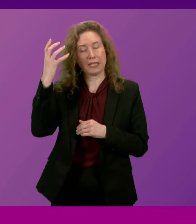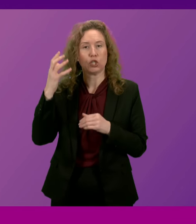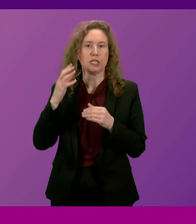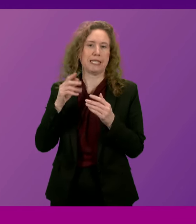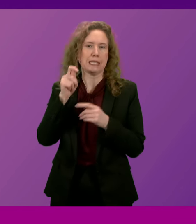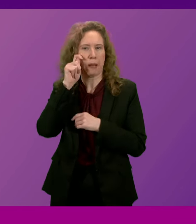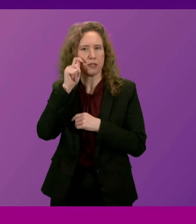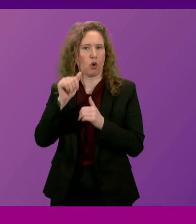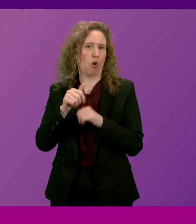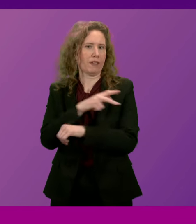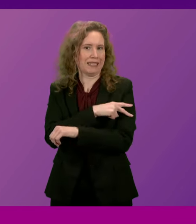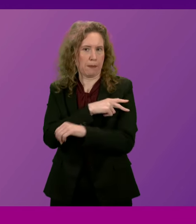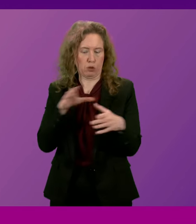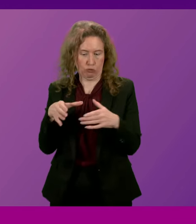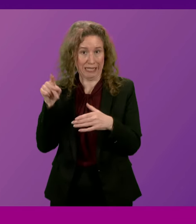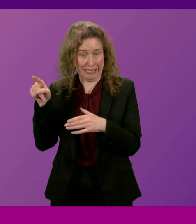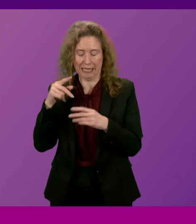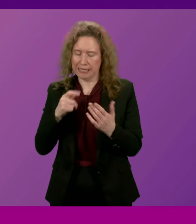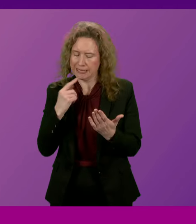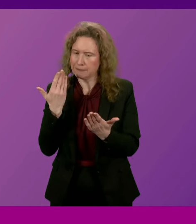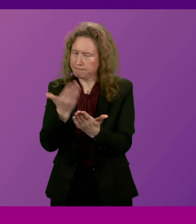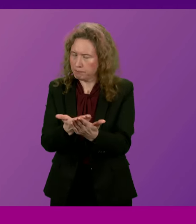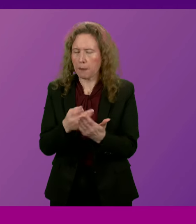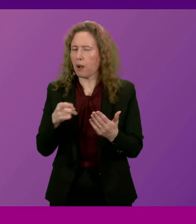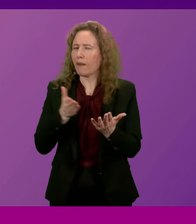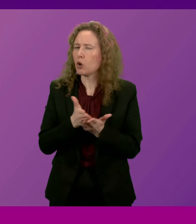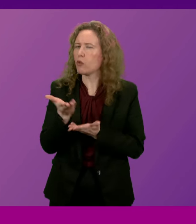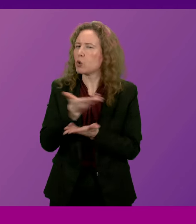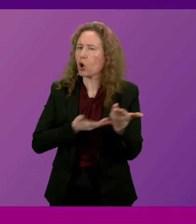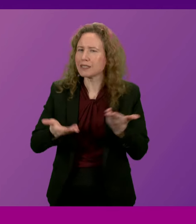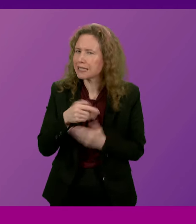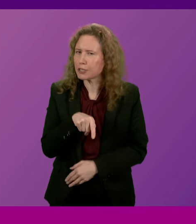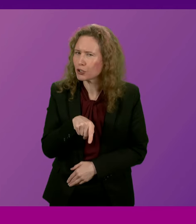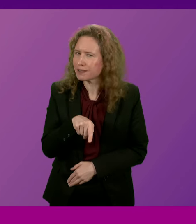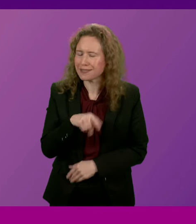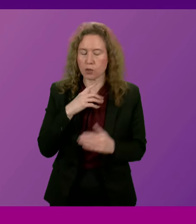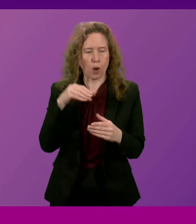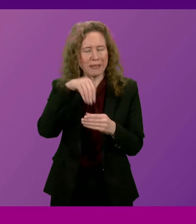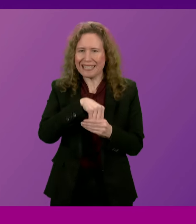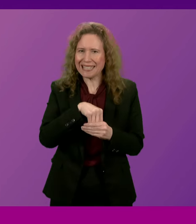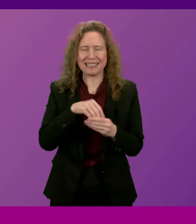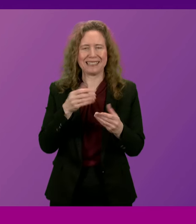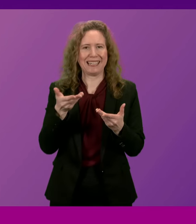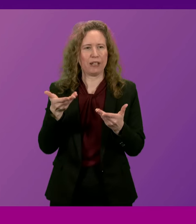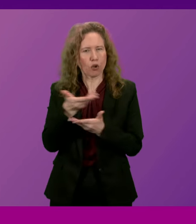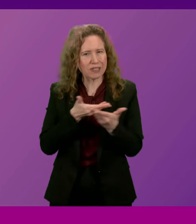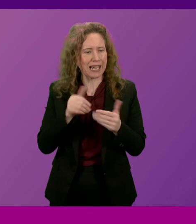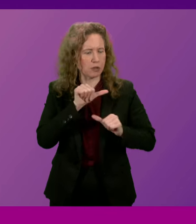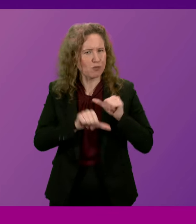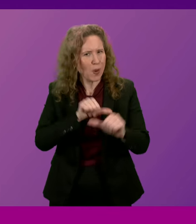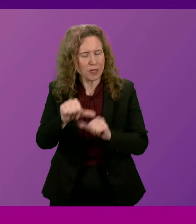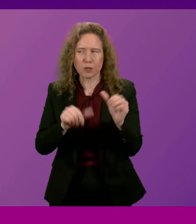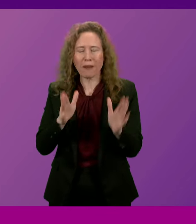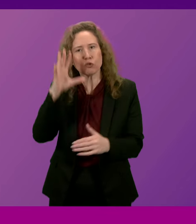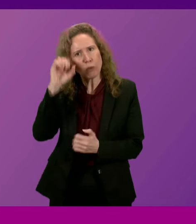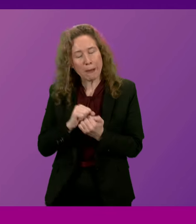proposal have not been the subject of consultation as part of the preparation of the bill. So that's an issue which we have to be